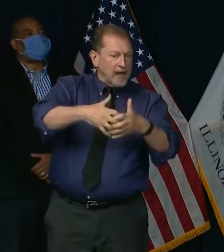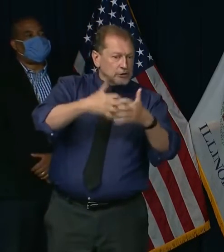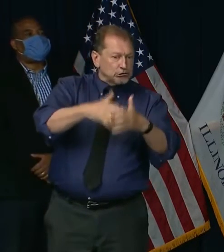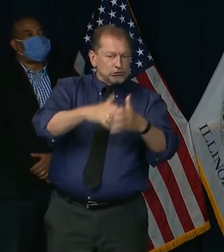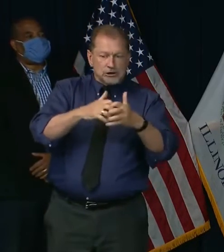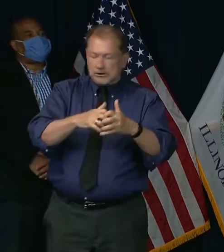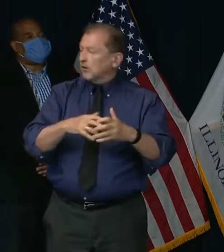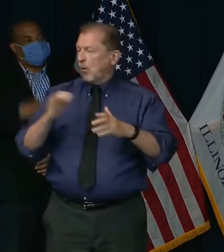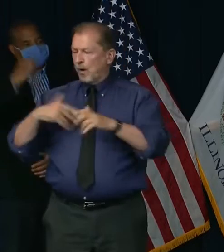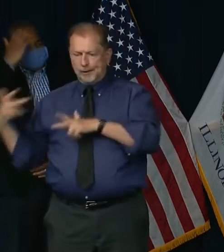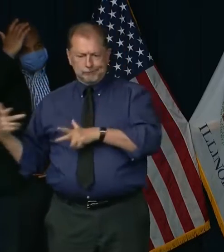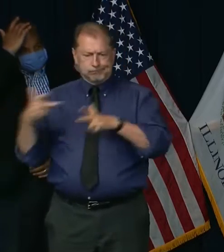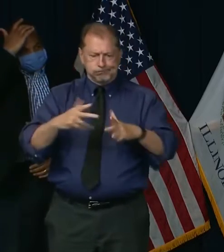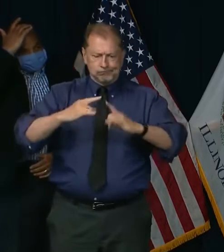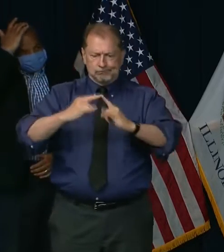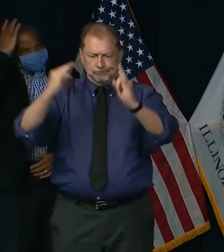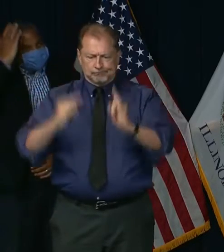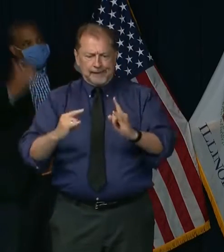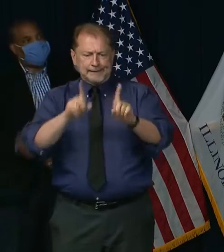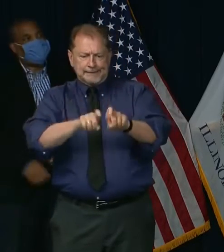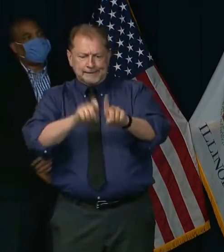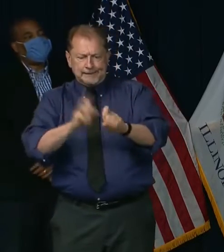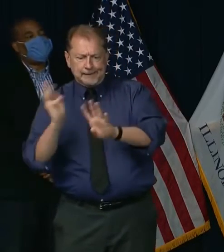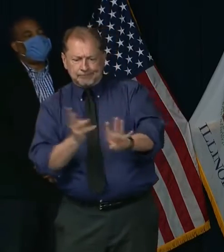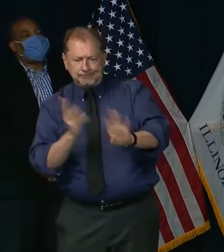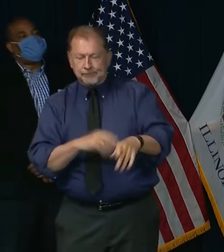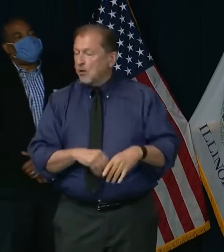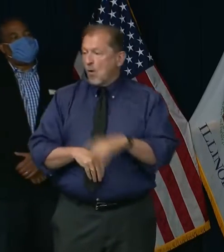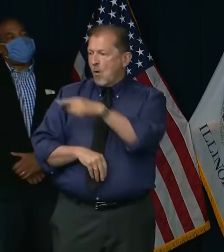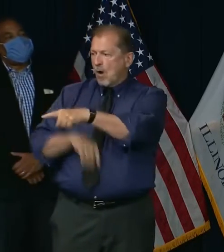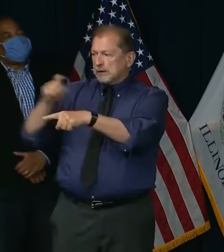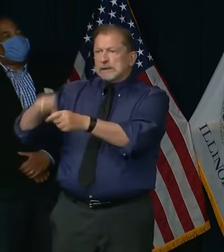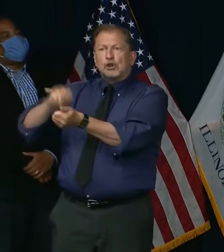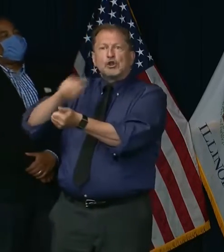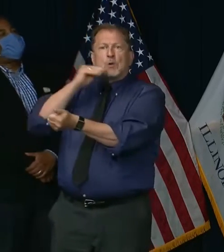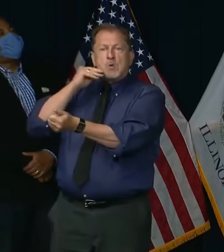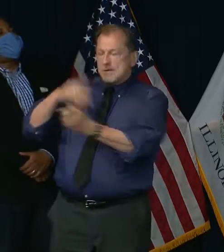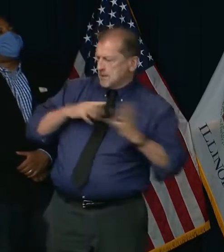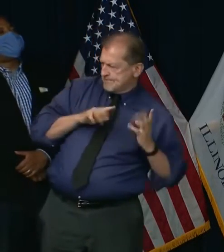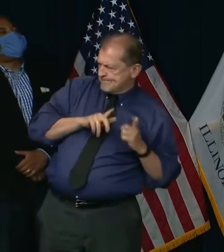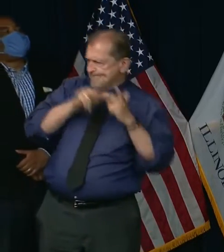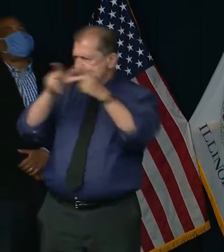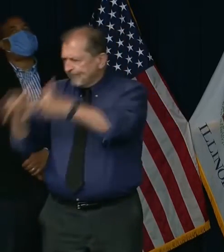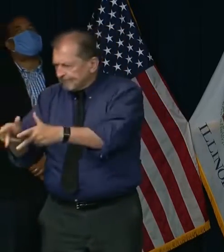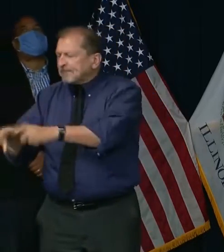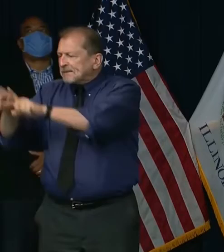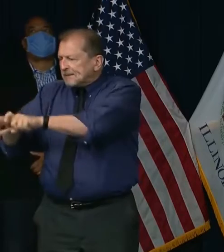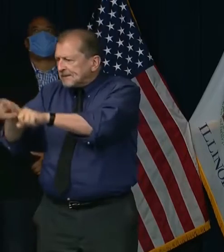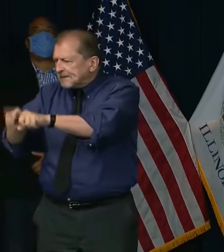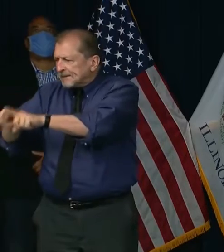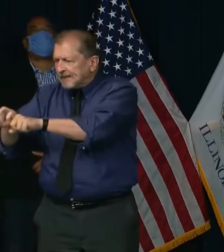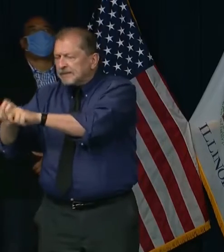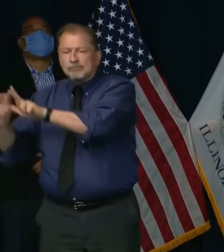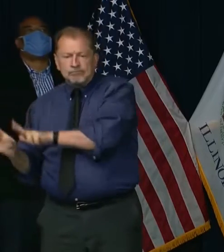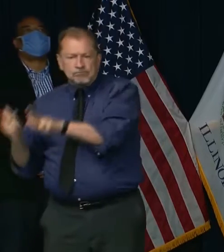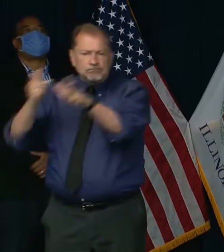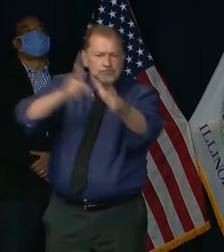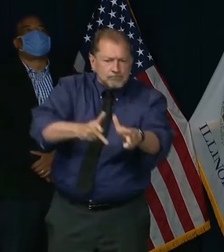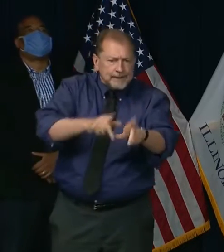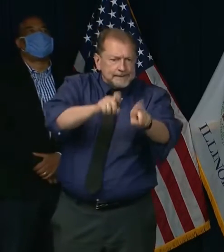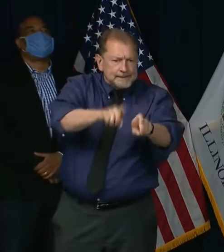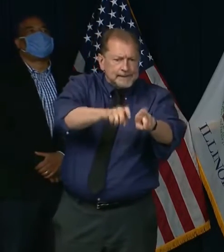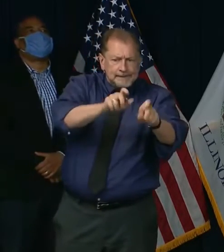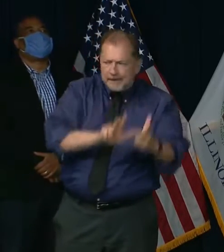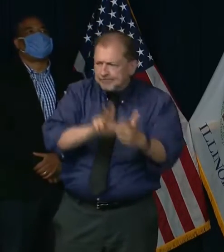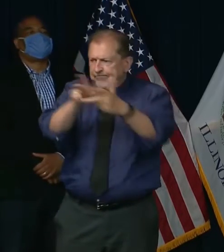homes, or other traceable gatherings. These mobile teams operate in partnership with a network of